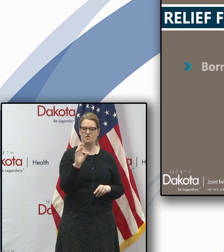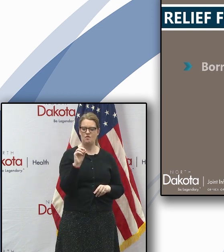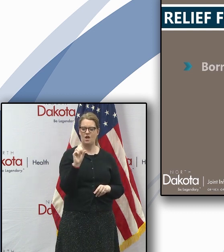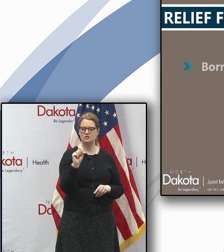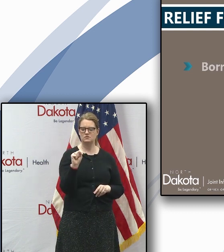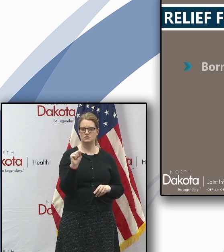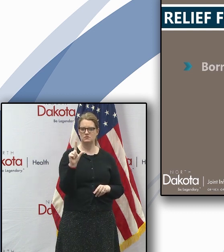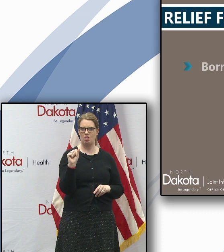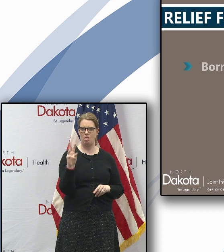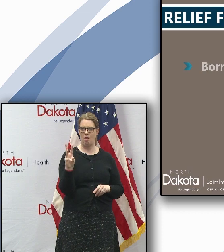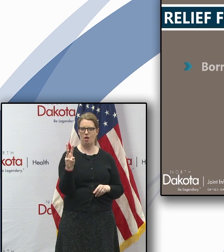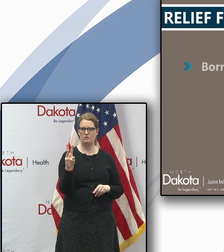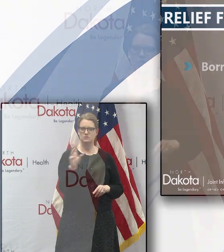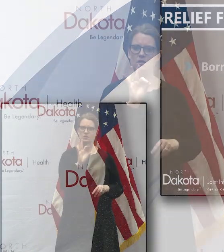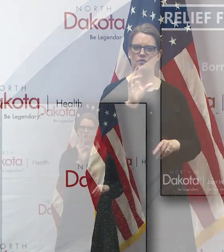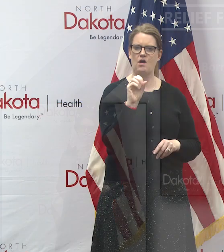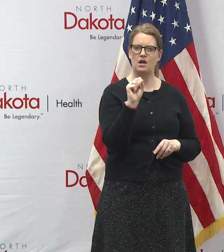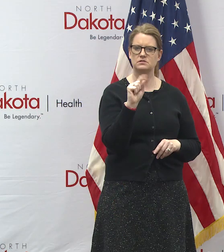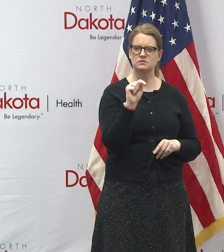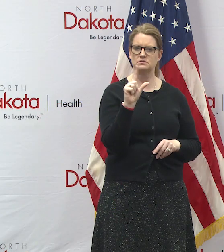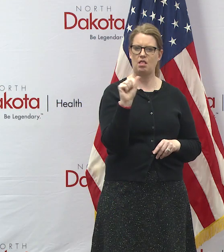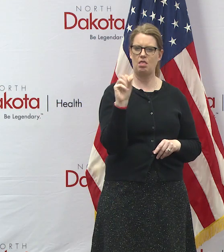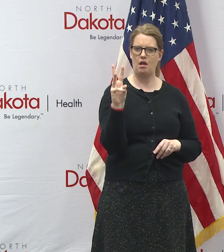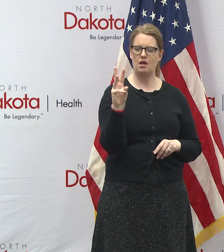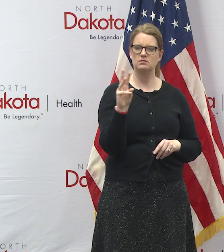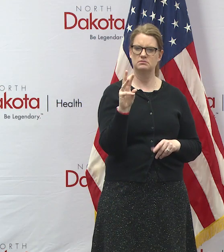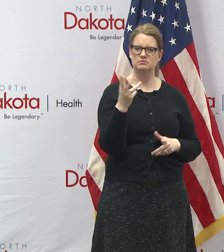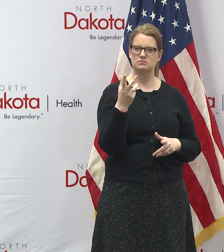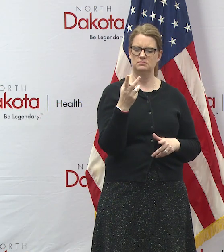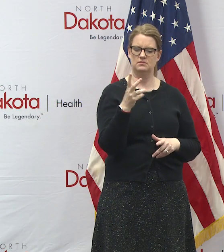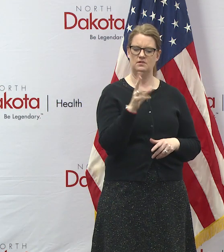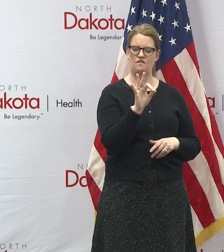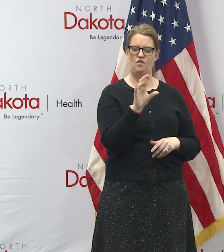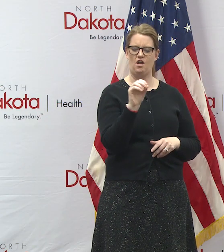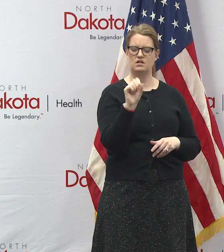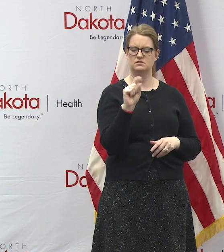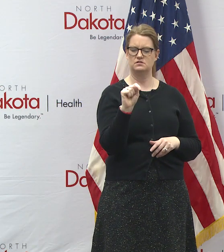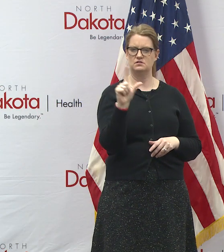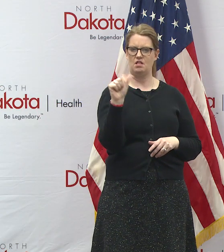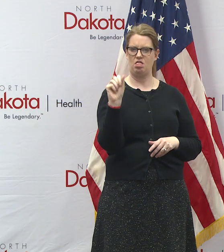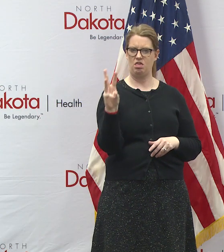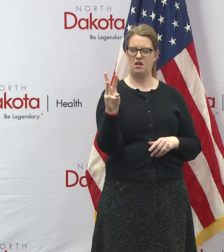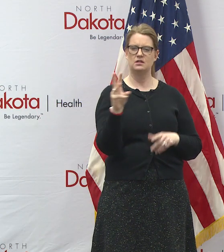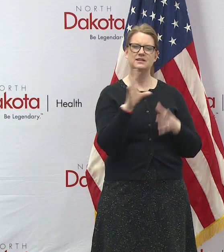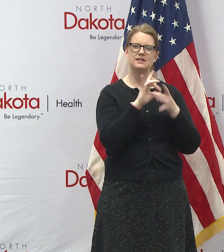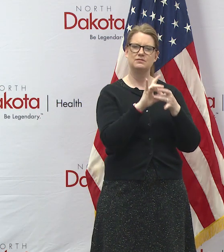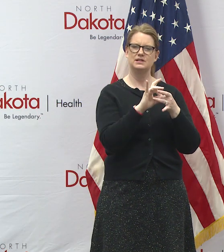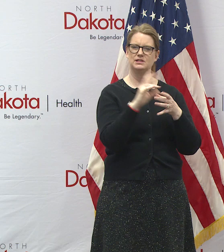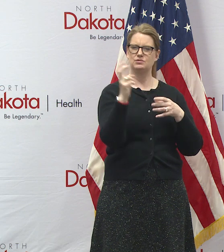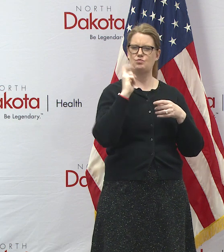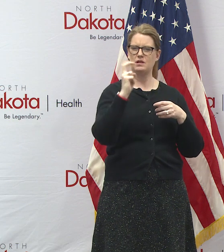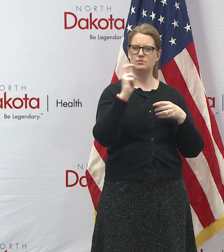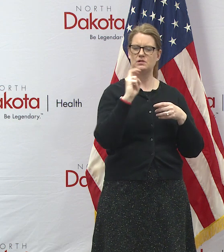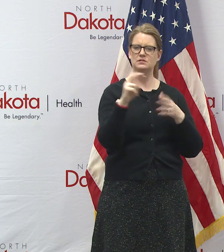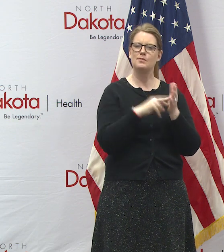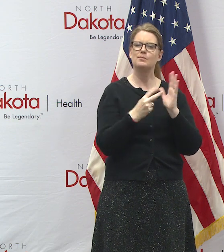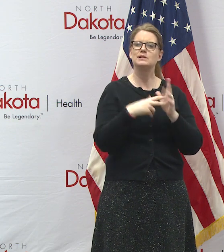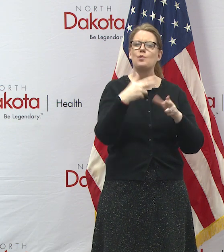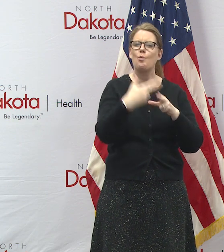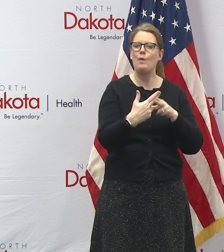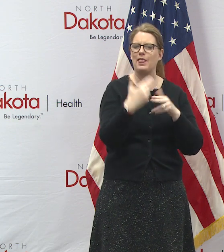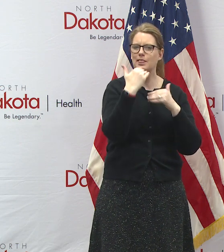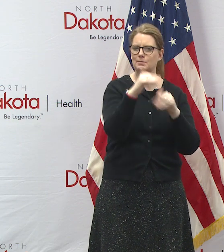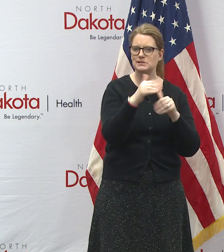is but frost laws as they're known have to do with transportation have to do with weight limits on our roads